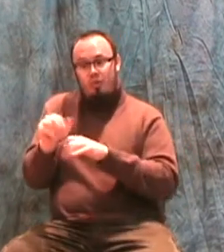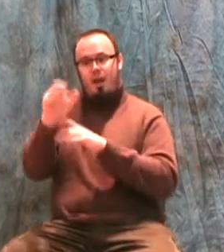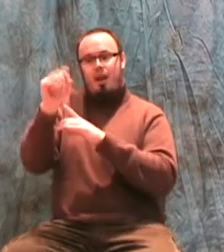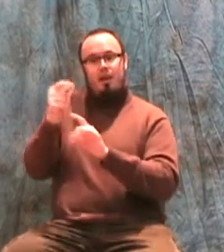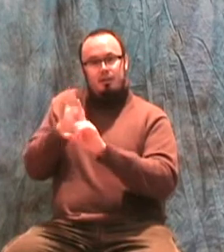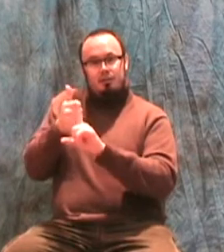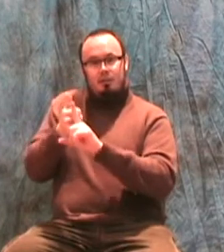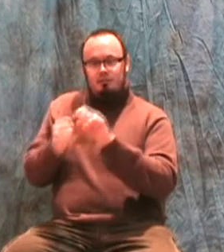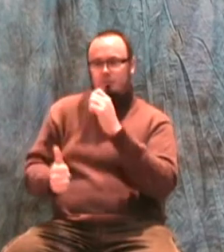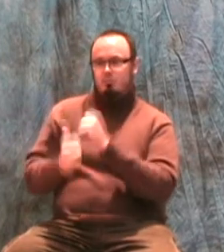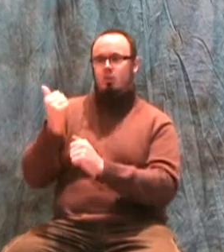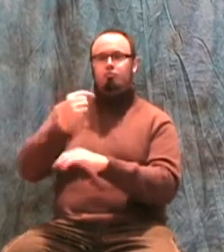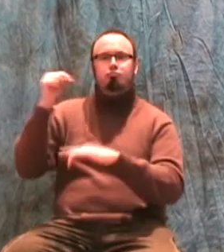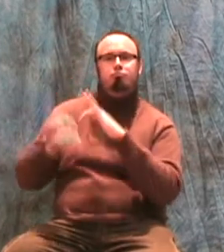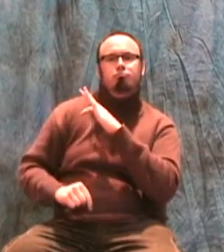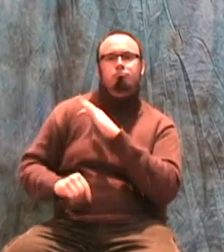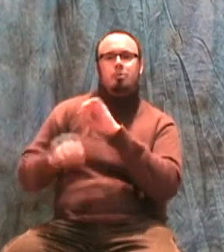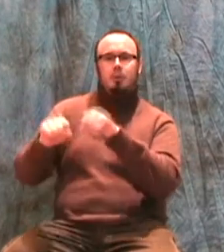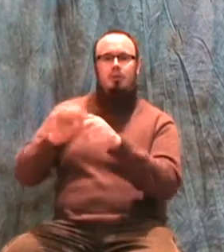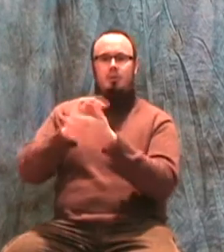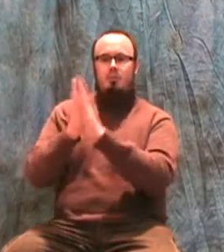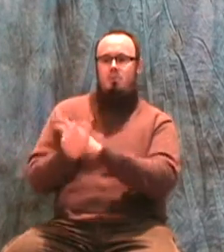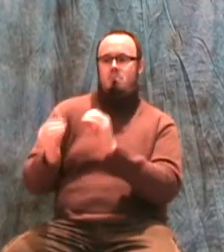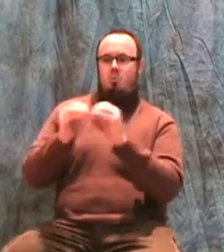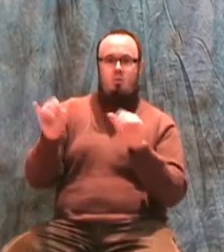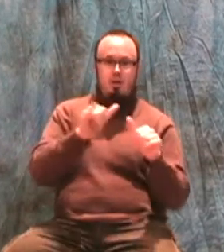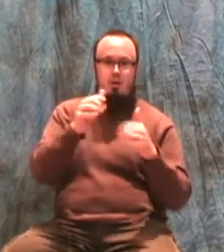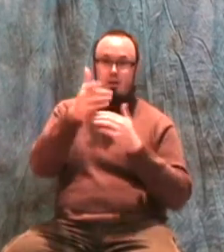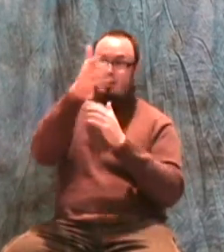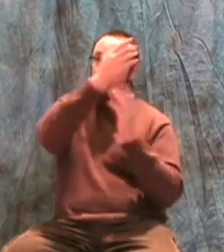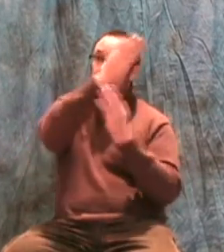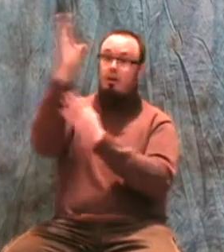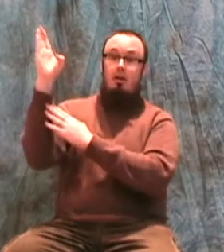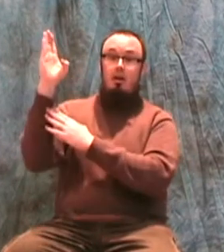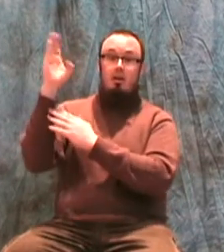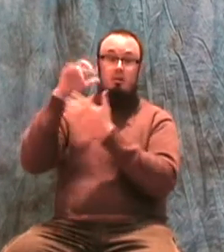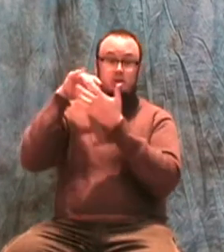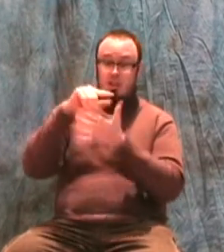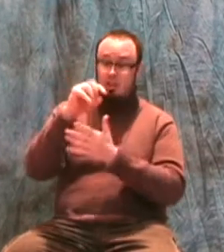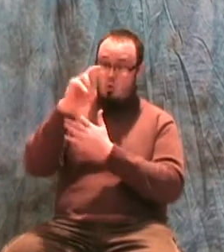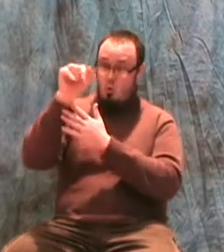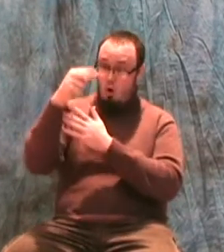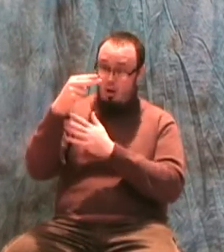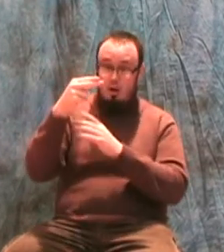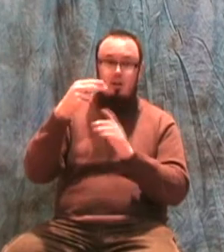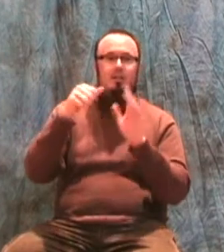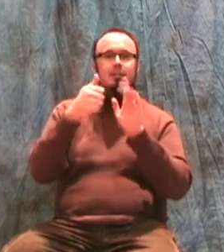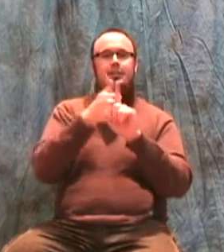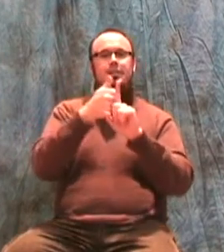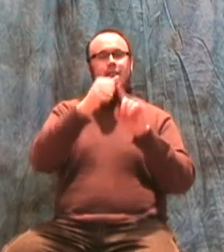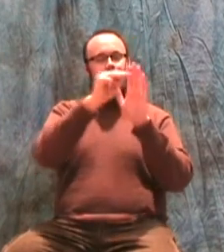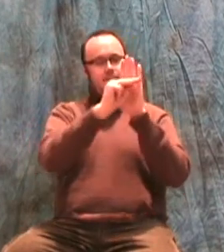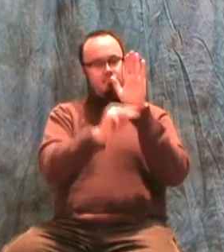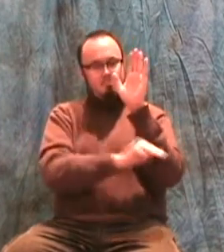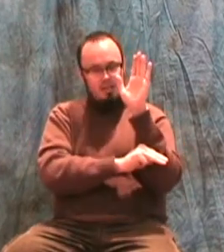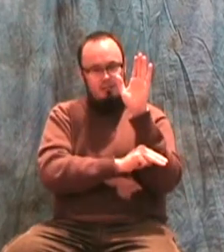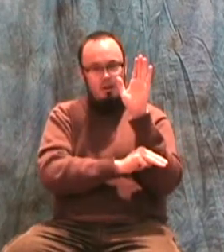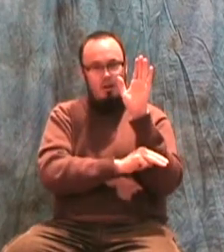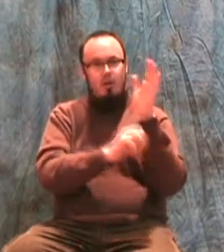with it the greatest ability to make us godlike Torah study is the mitzvah that can change us elevate us and sanctify